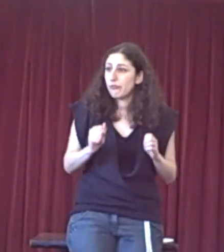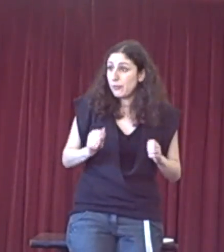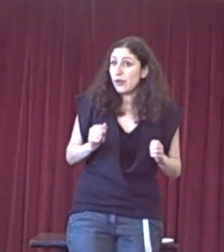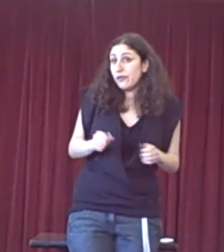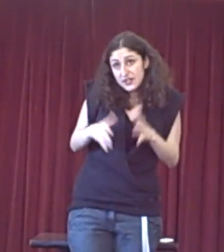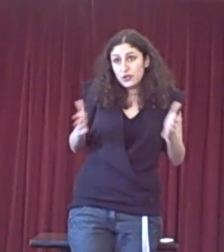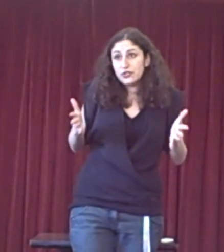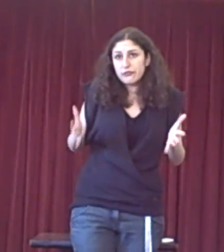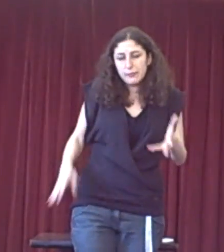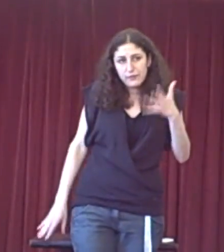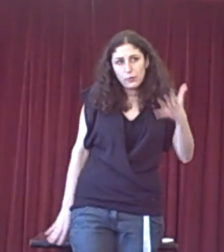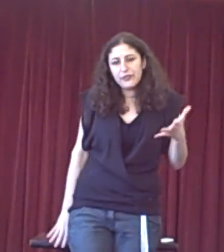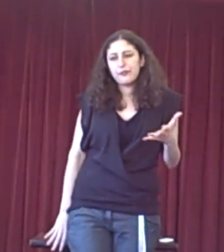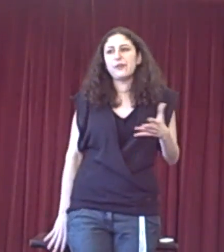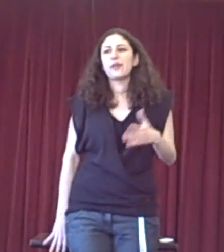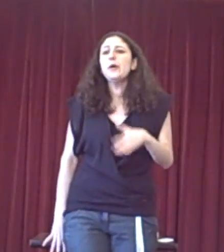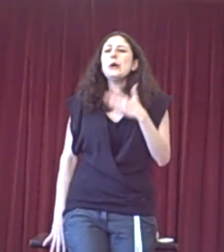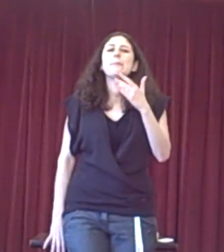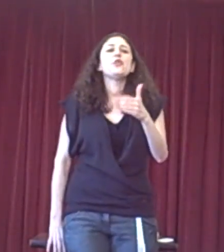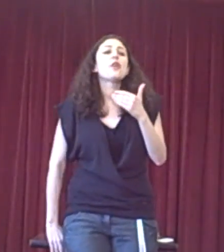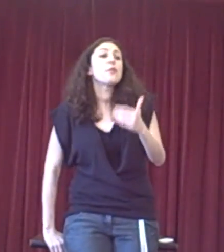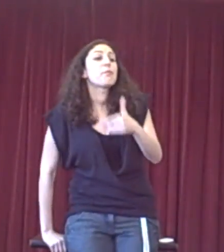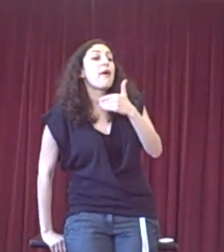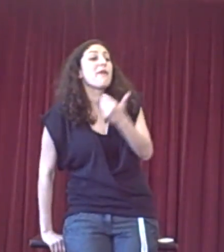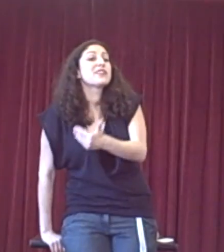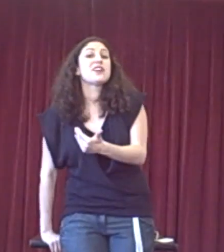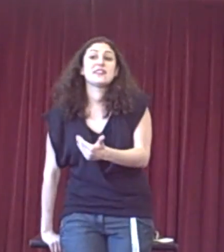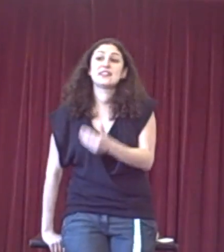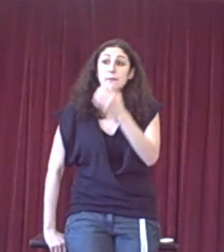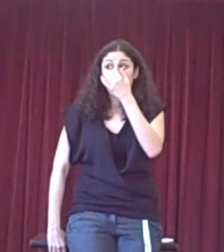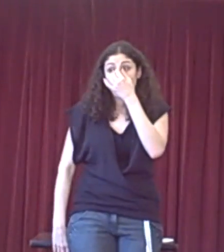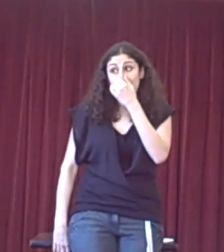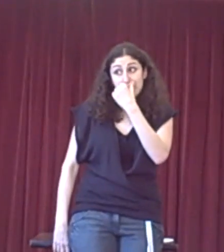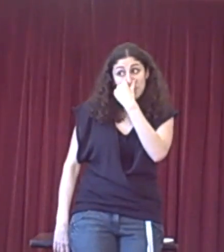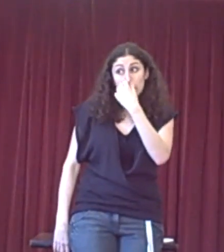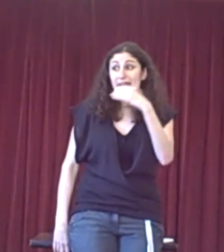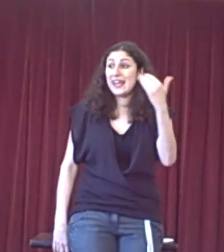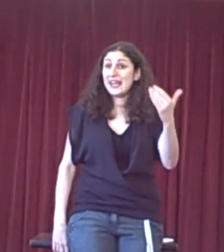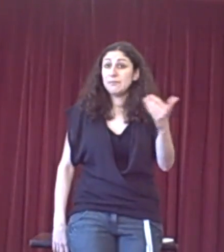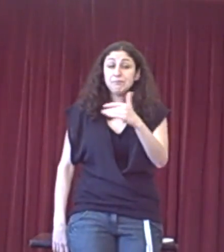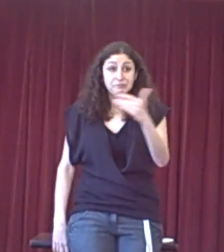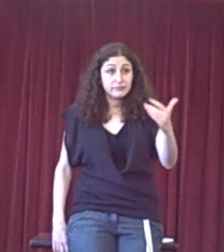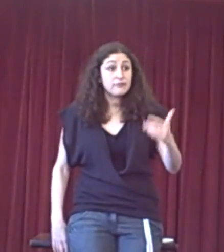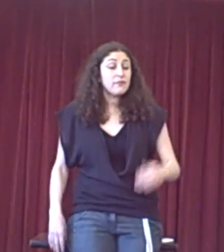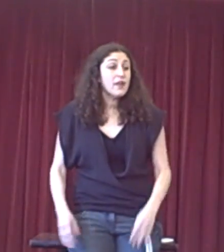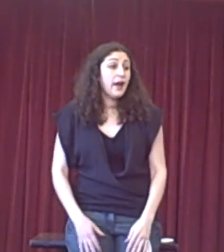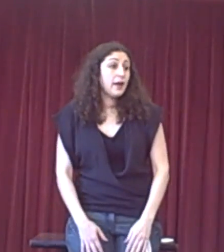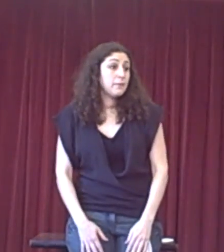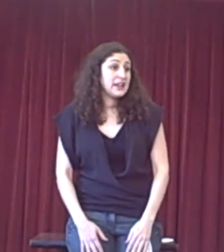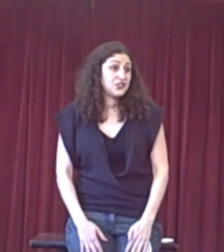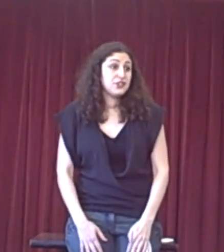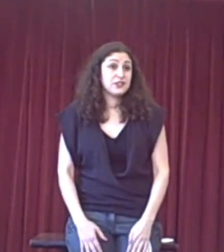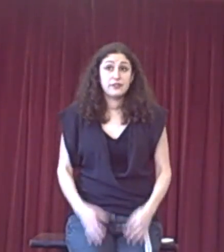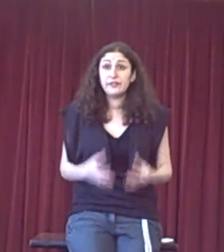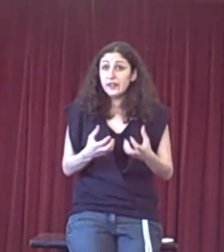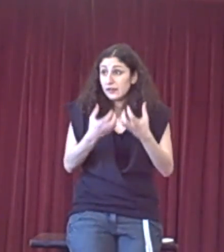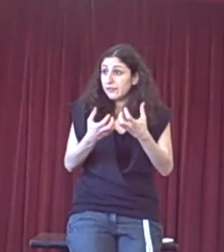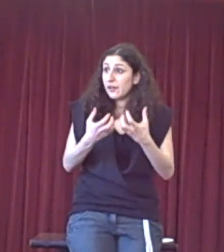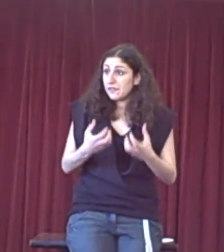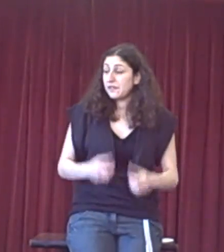remove, and it's good to remove if want to remove it, but you don't want to prioritise them above the more key issues of the